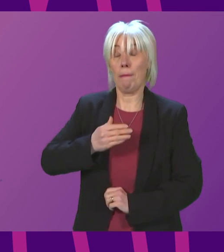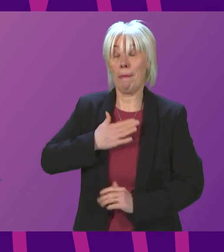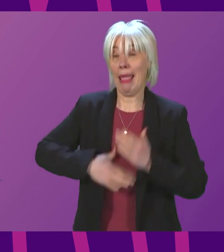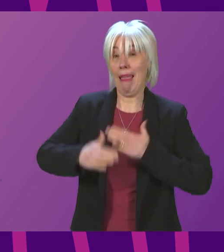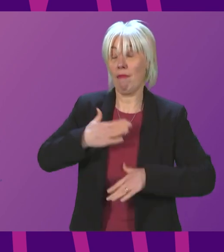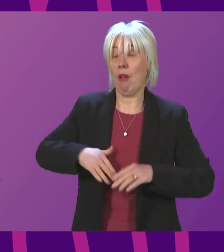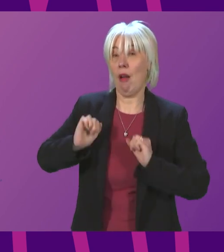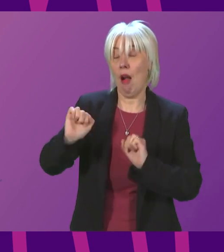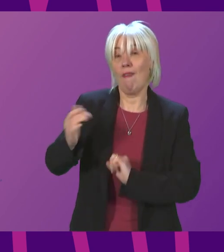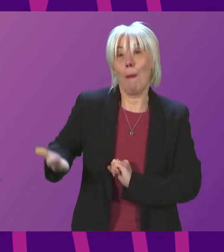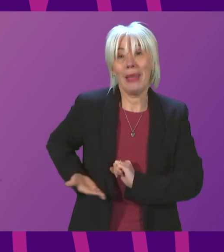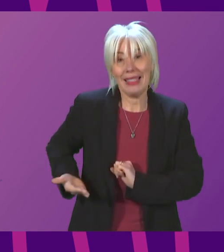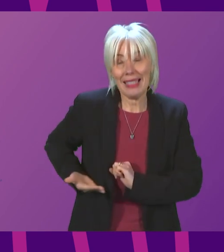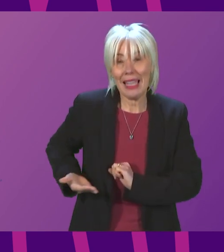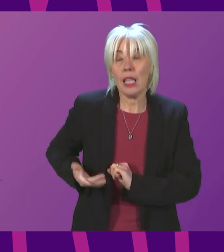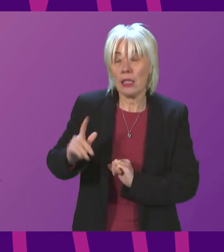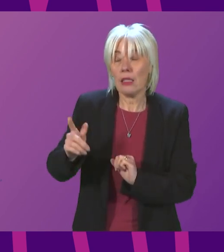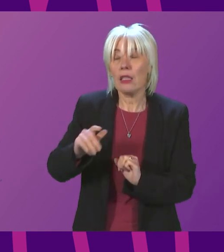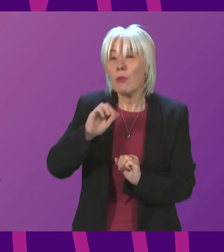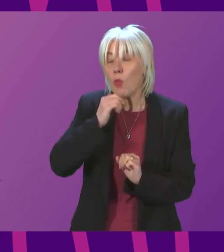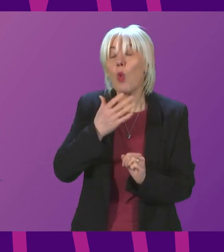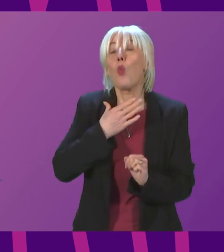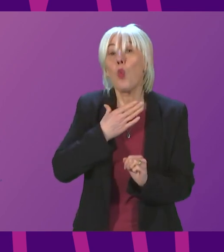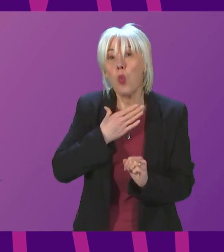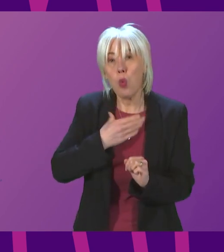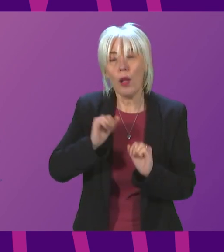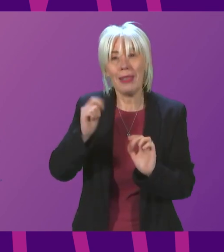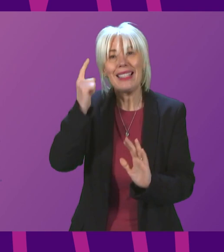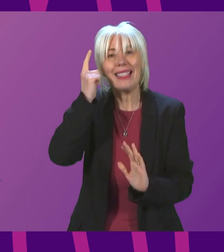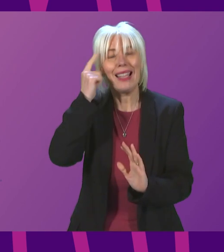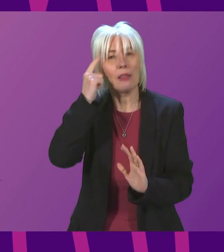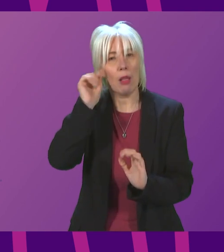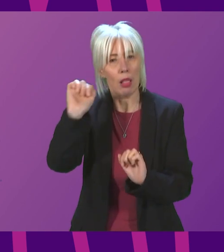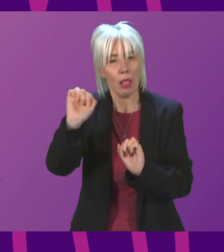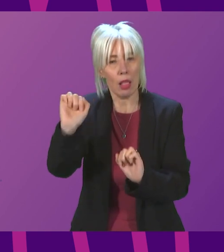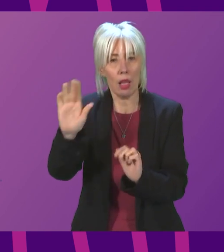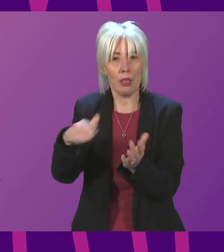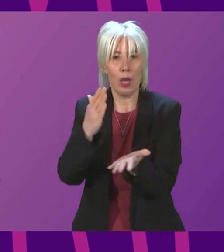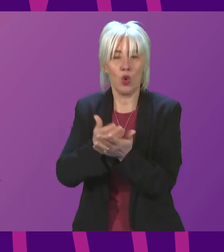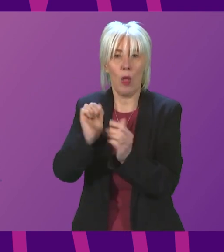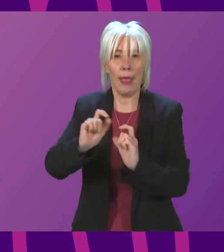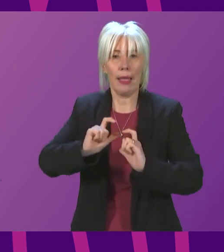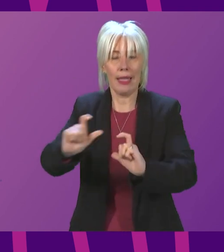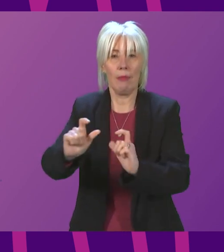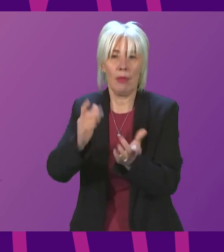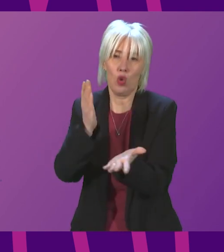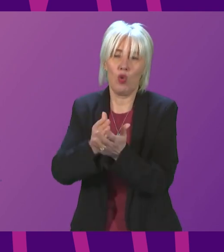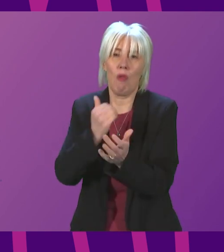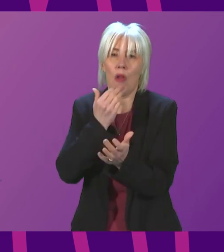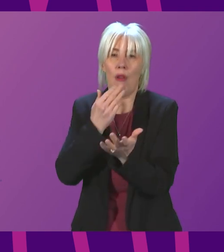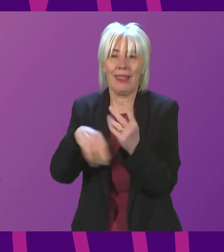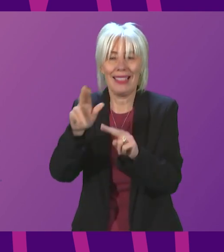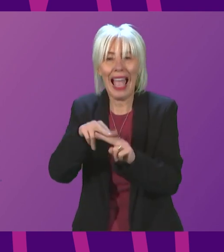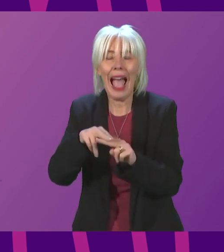for obvious reasons will want to operate in sensible ways that allow them to keep their staff and their